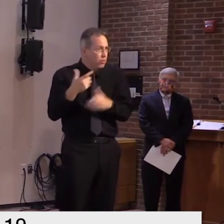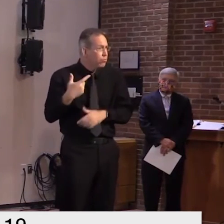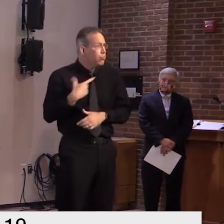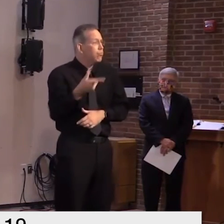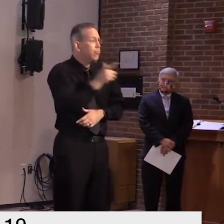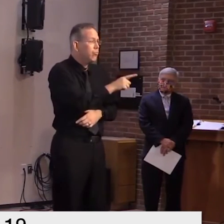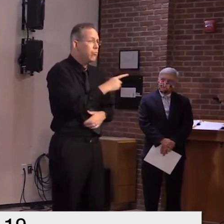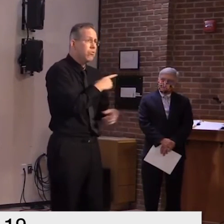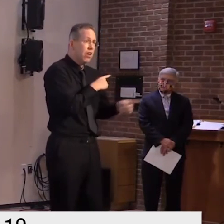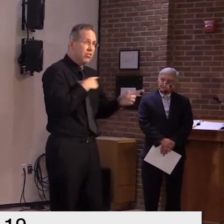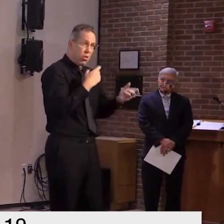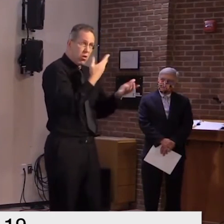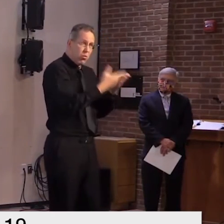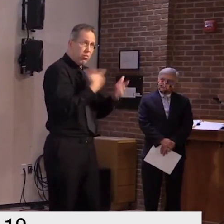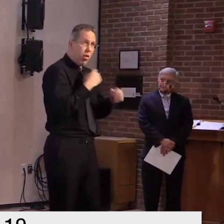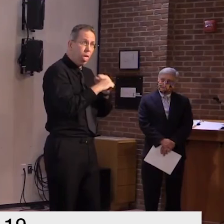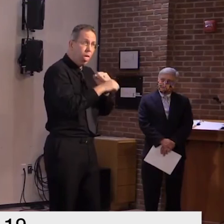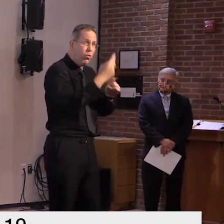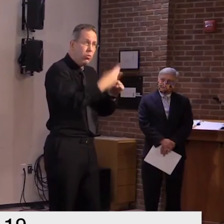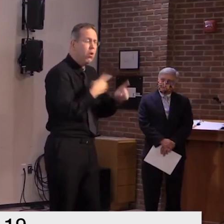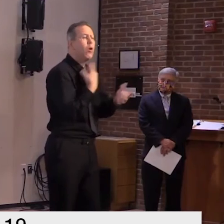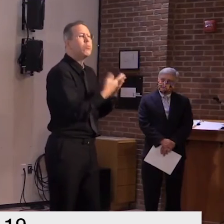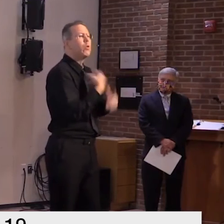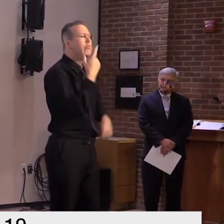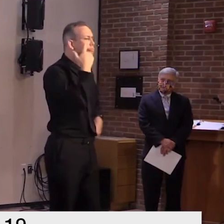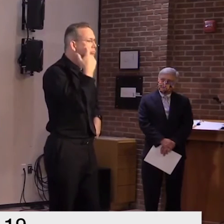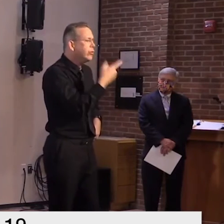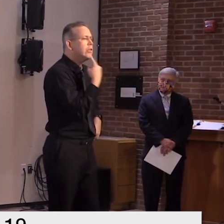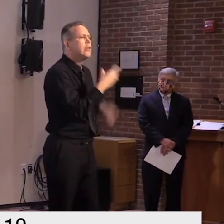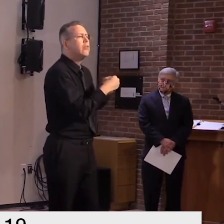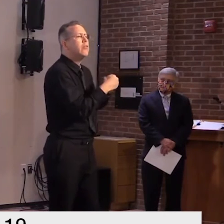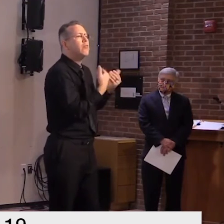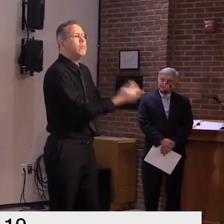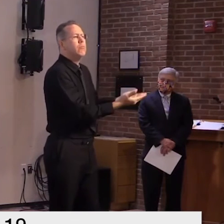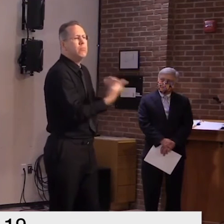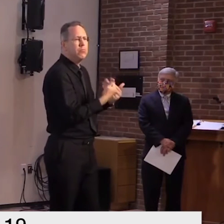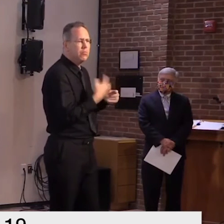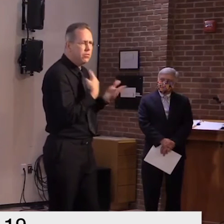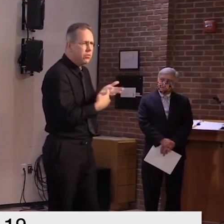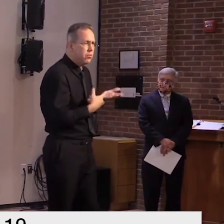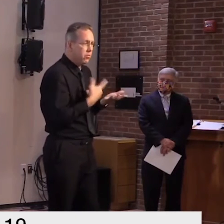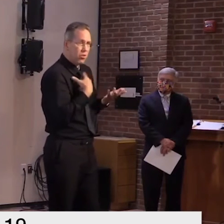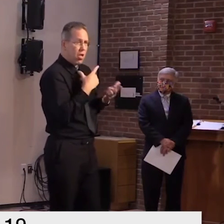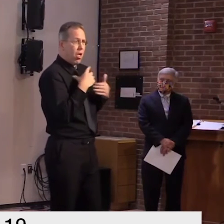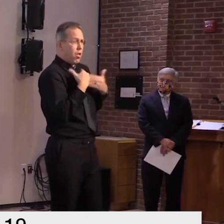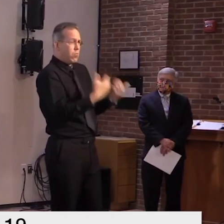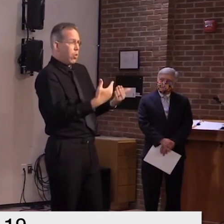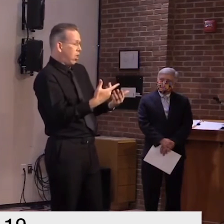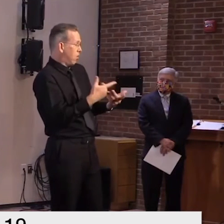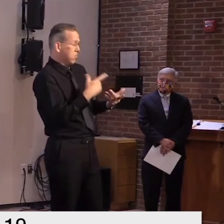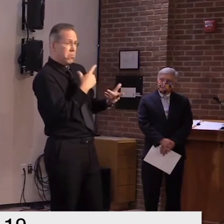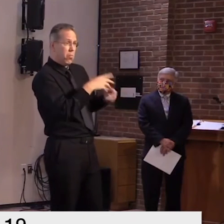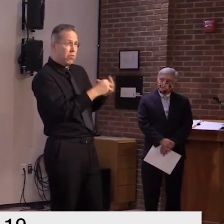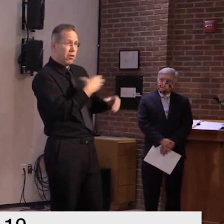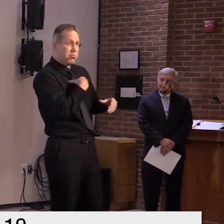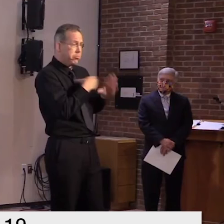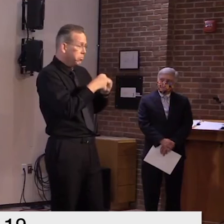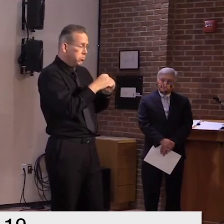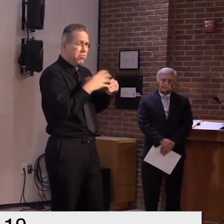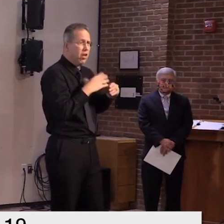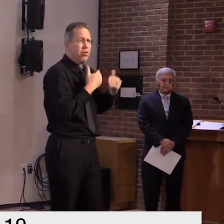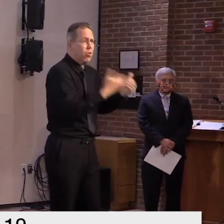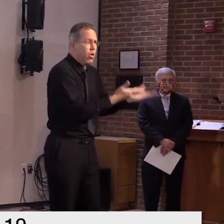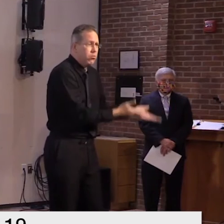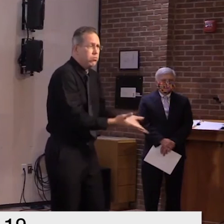that would prove me prove me wrong so i'm fully uh willing uh to accept that if they can get that done i'd be more than